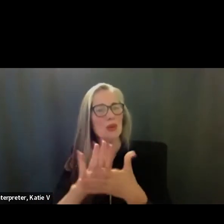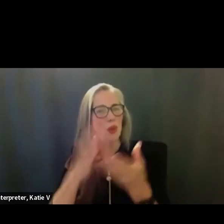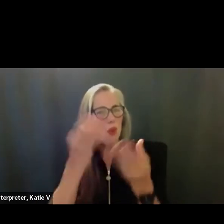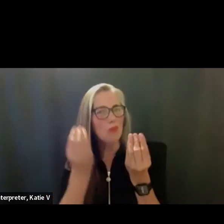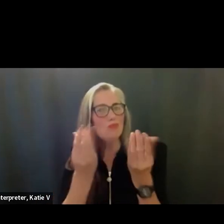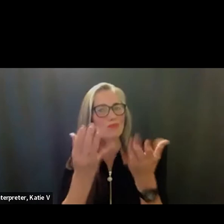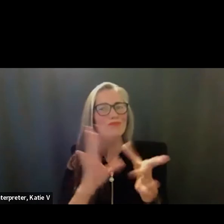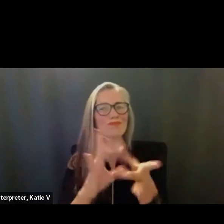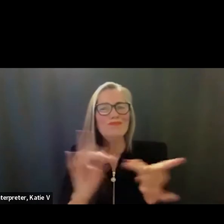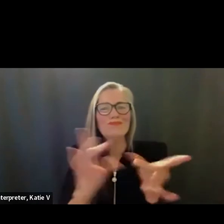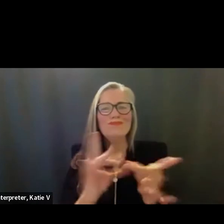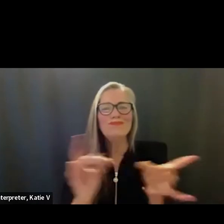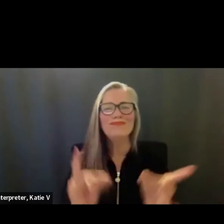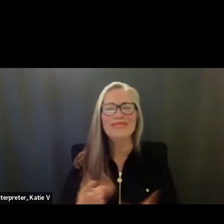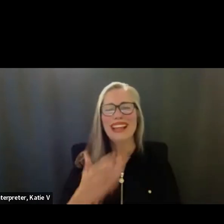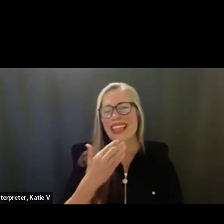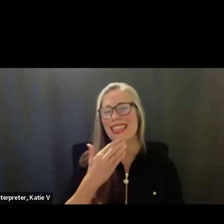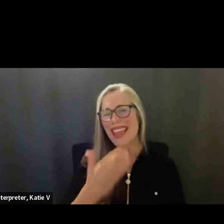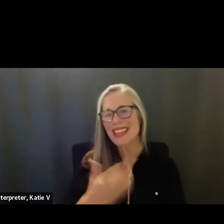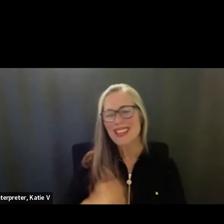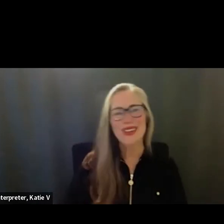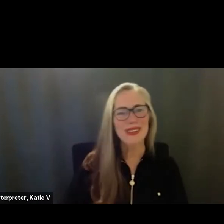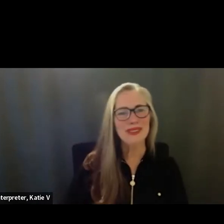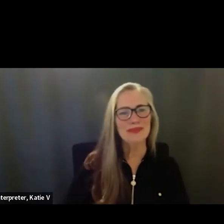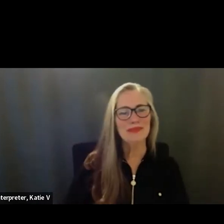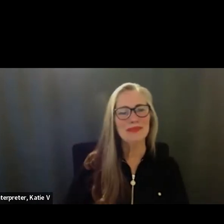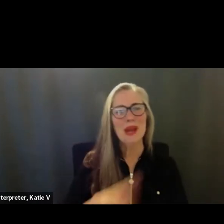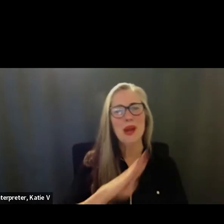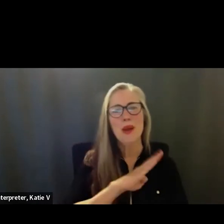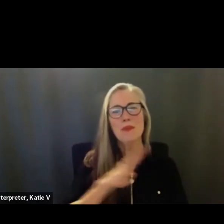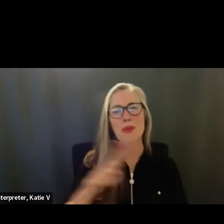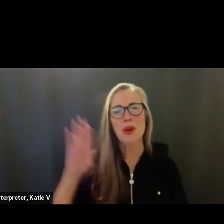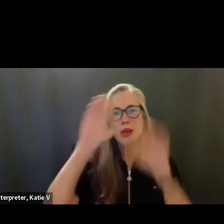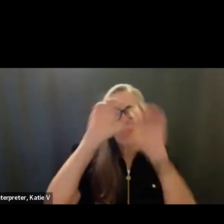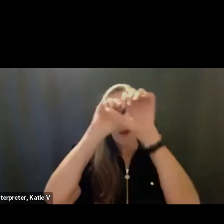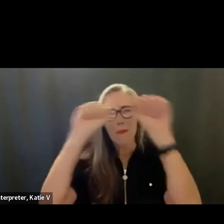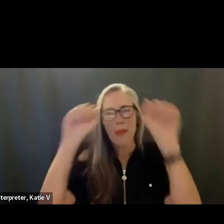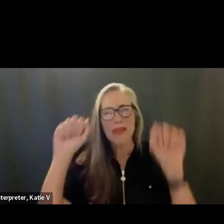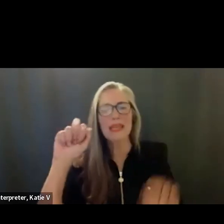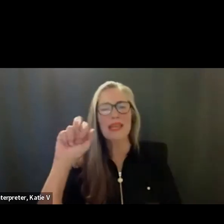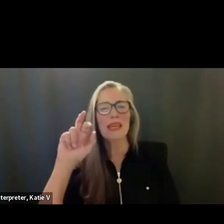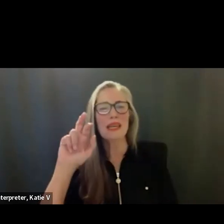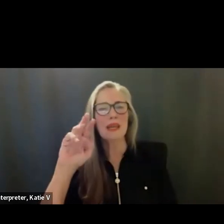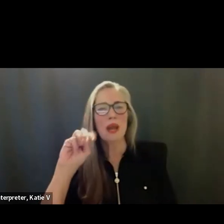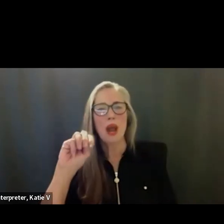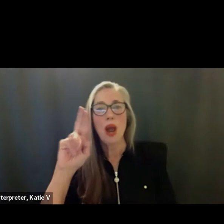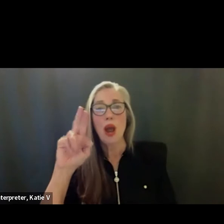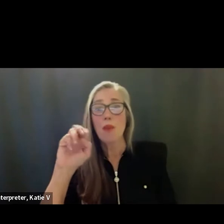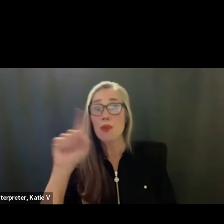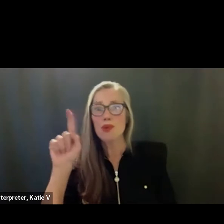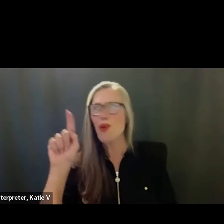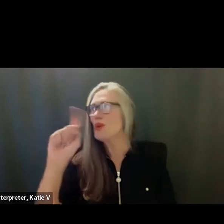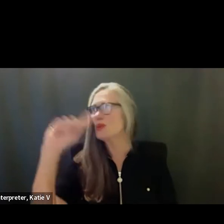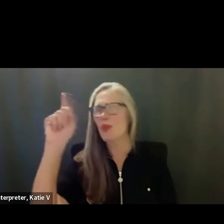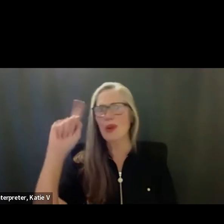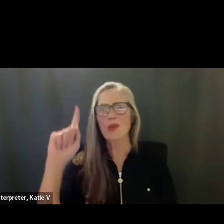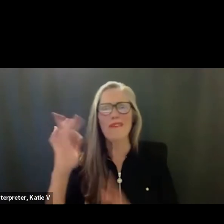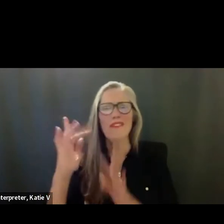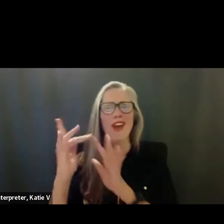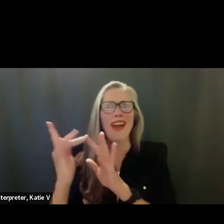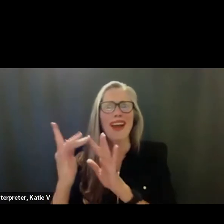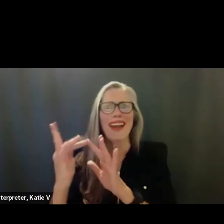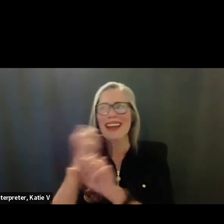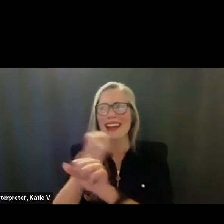Thank you. Good evening, Board President Rose Munoz and virtual land wherever you are. Board